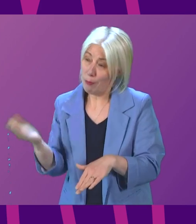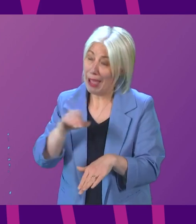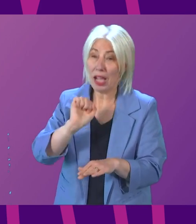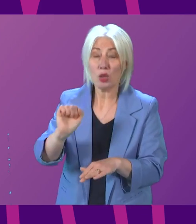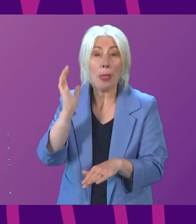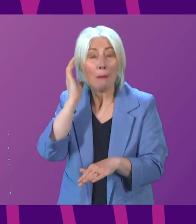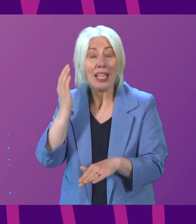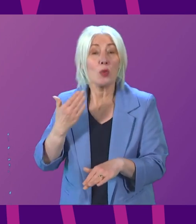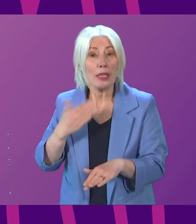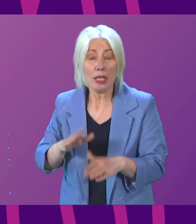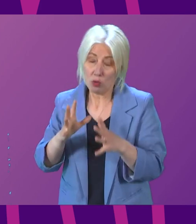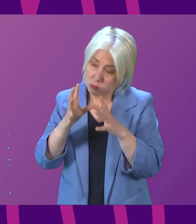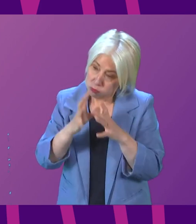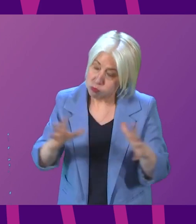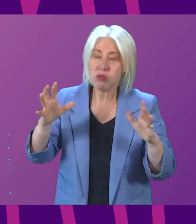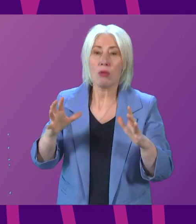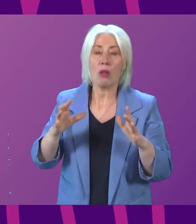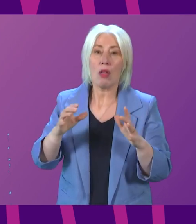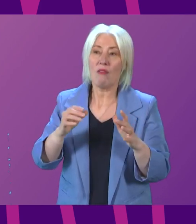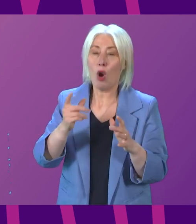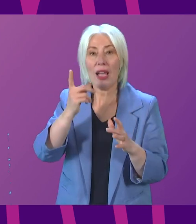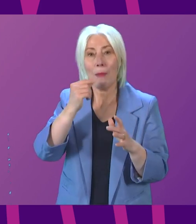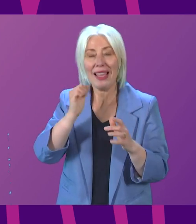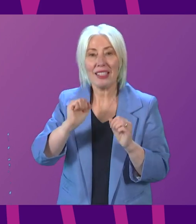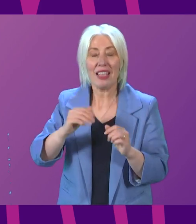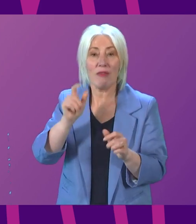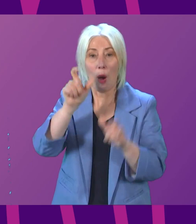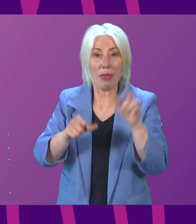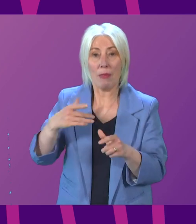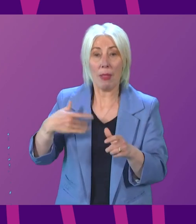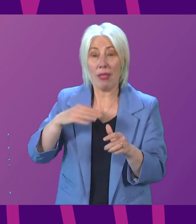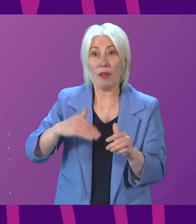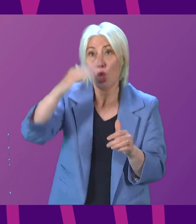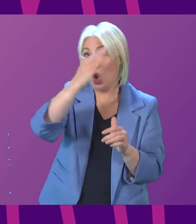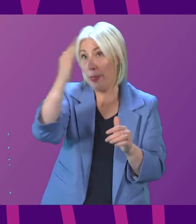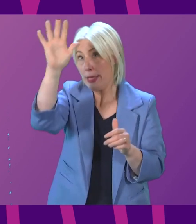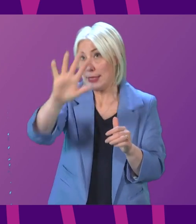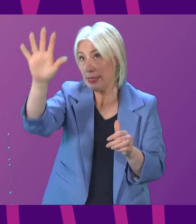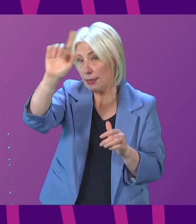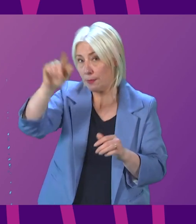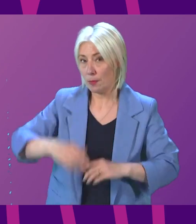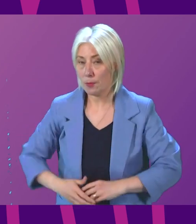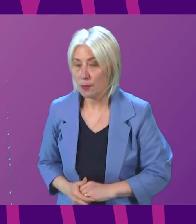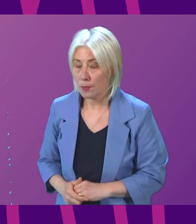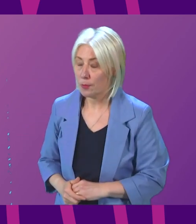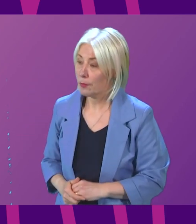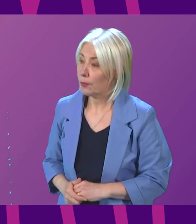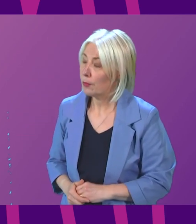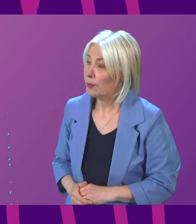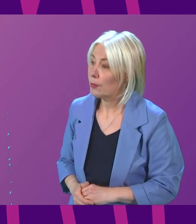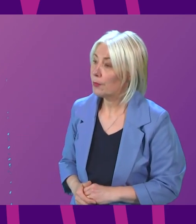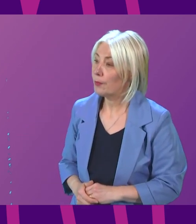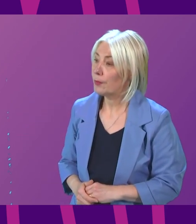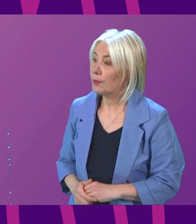and boost capacity for patients in the North East? First Minister. Well, of course, as the Royal